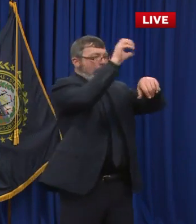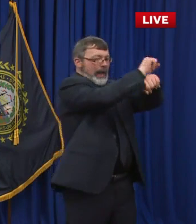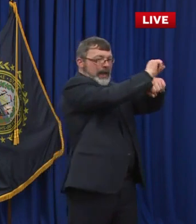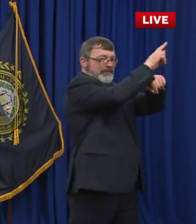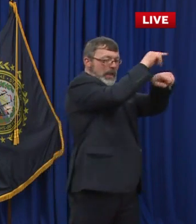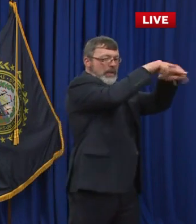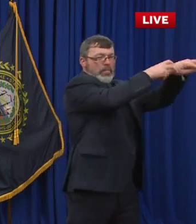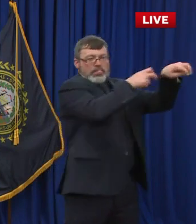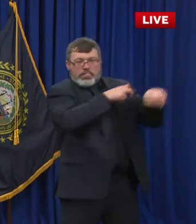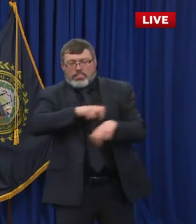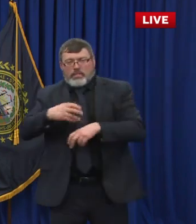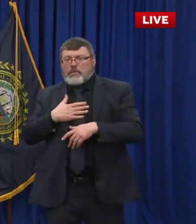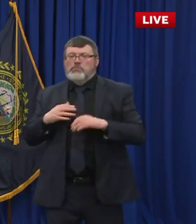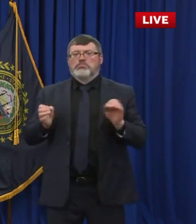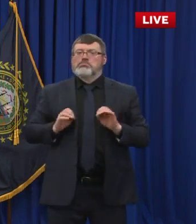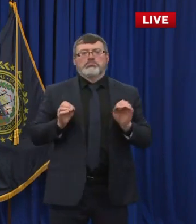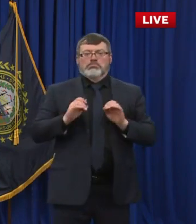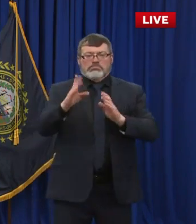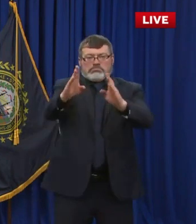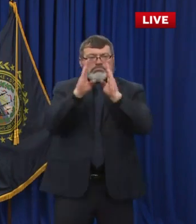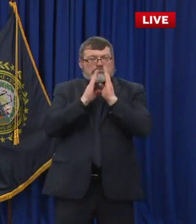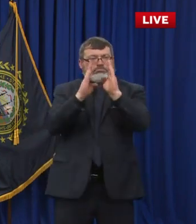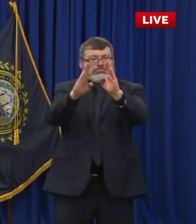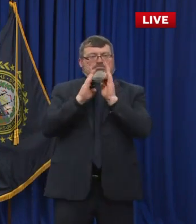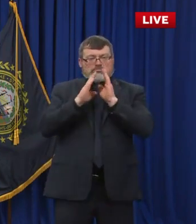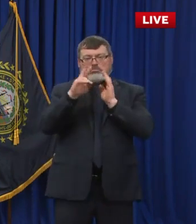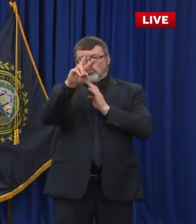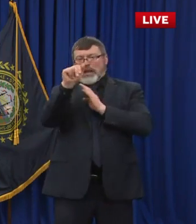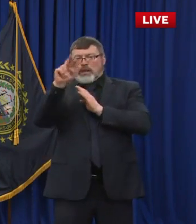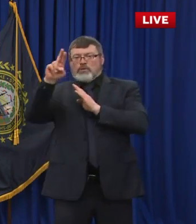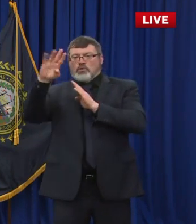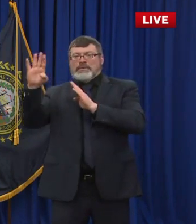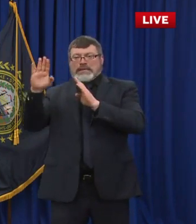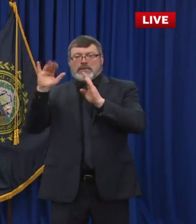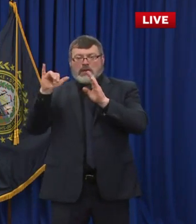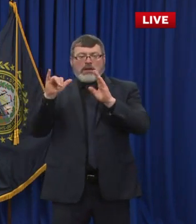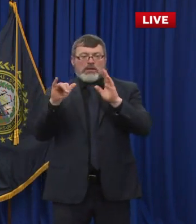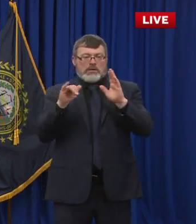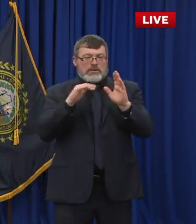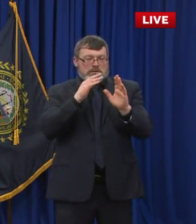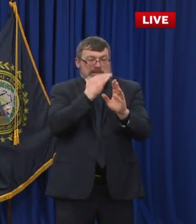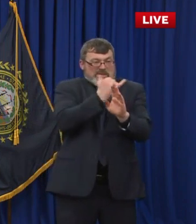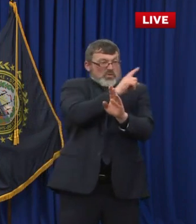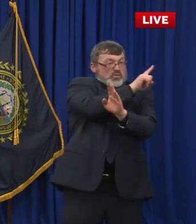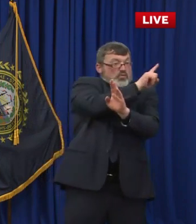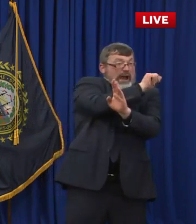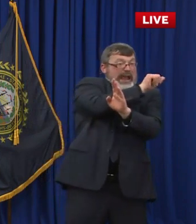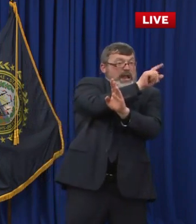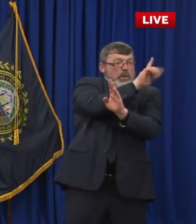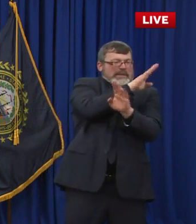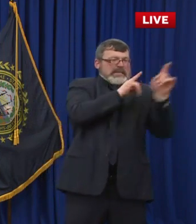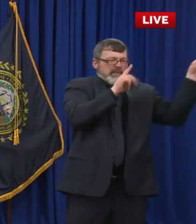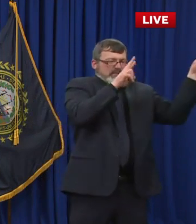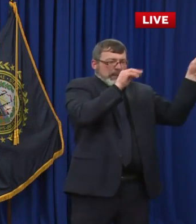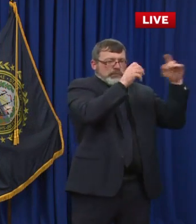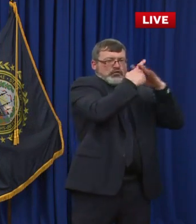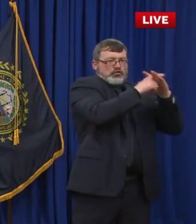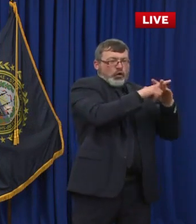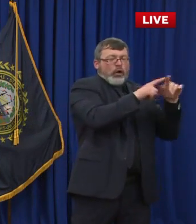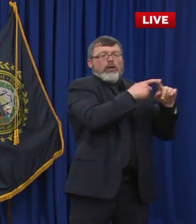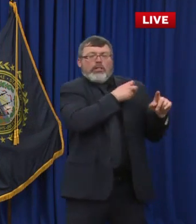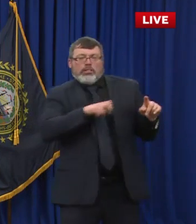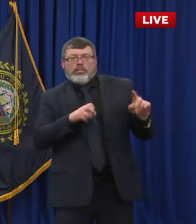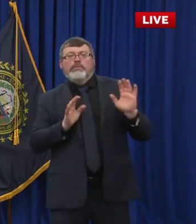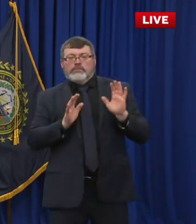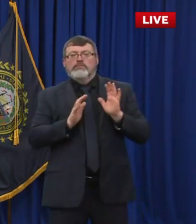thousands of pieces of data from the old system to the new. And it's, there's very little benefit of doing that at this point. So, very likely by the time the